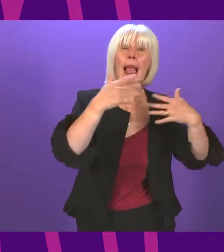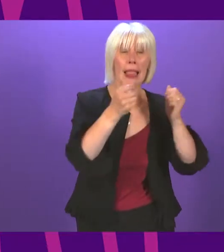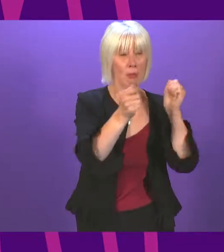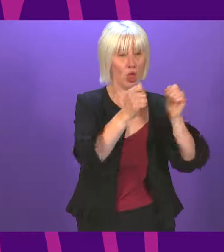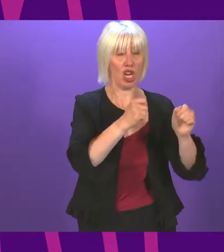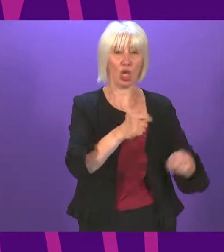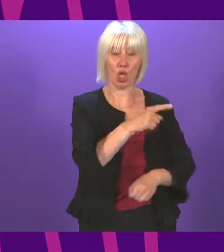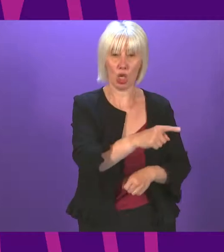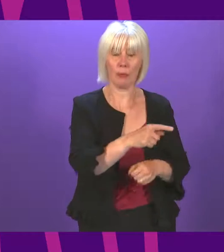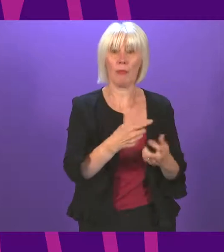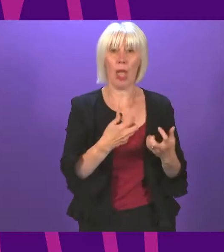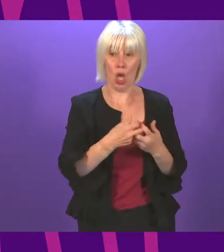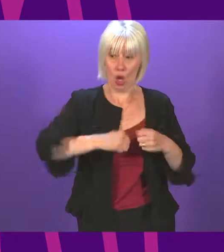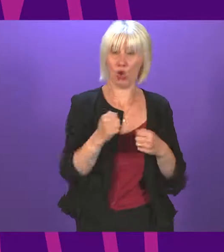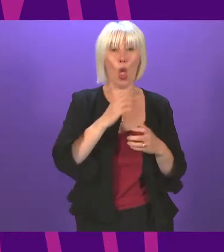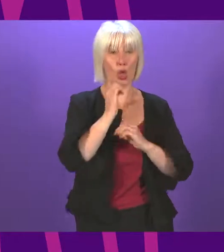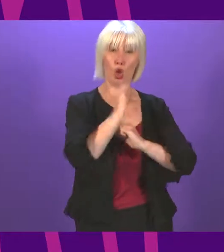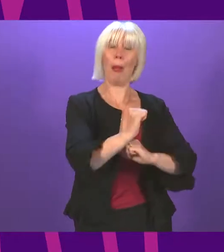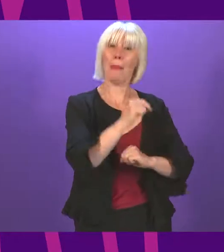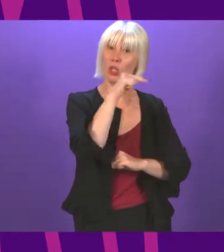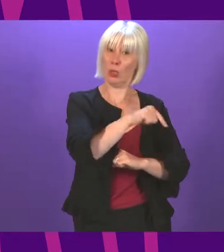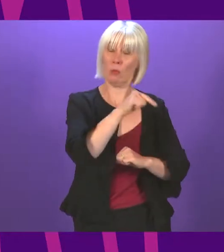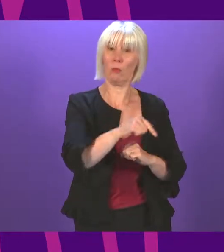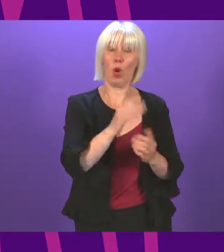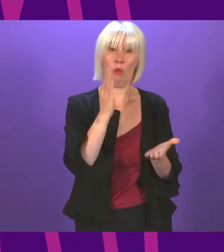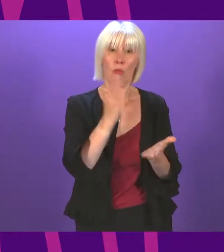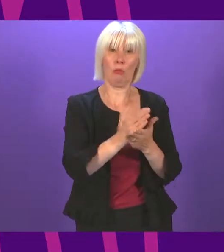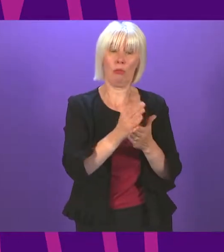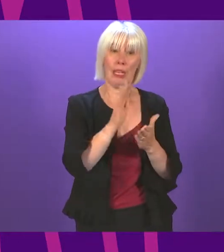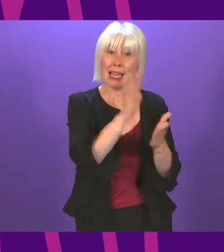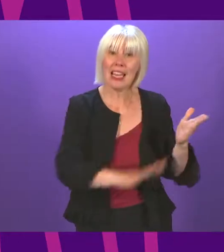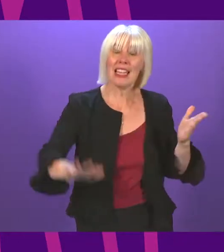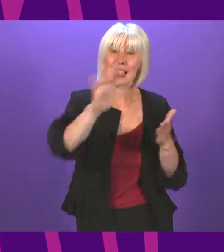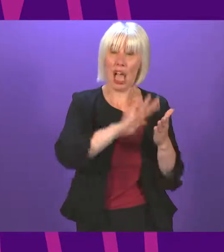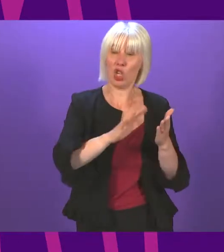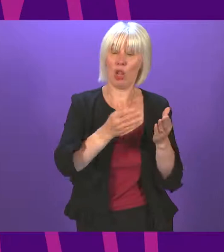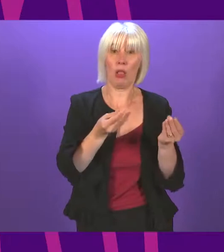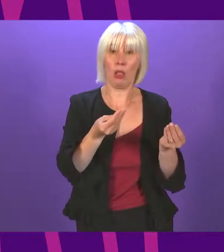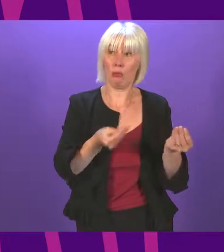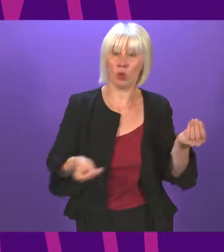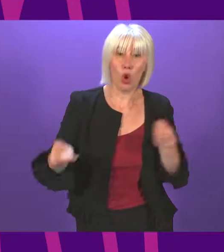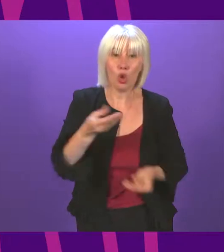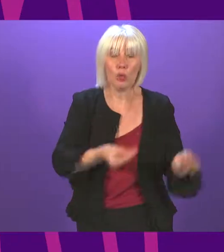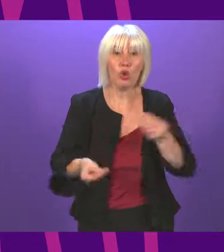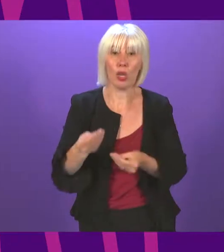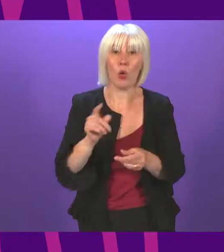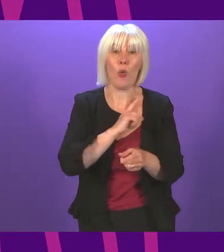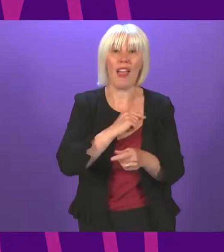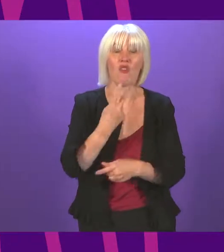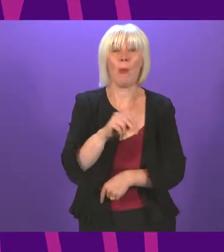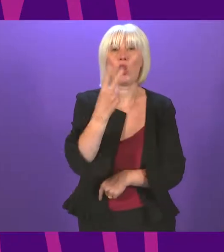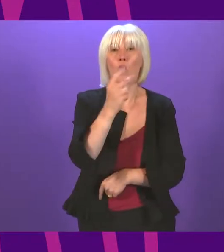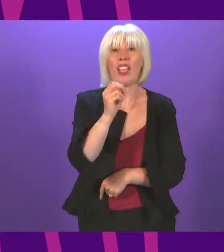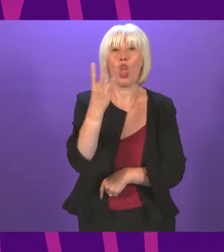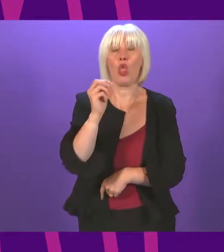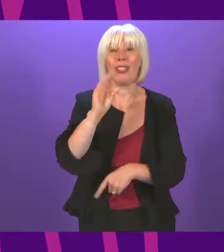Scotland's commitment to tackling climate change, we have published our indicative nationally determined contribution based on our world-leading 2030 target